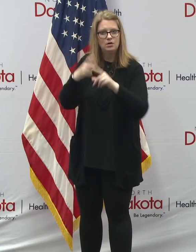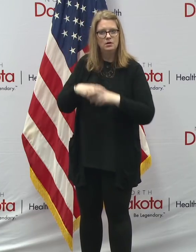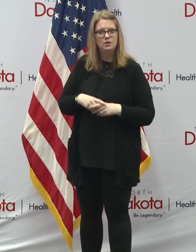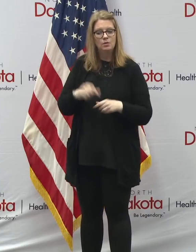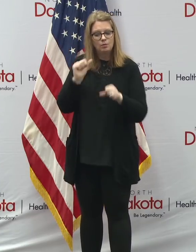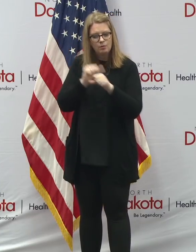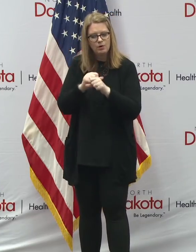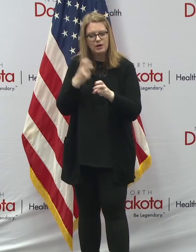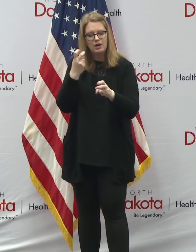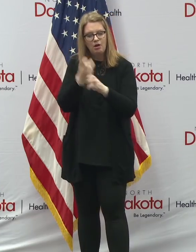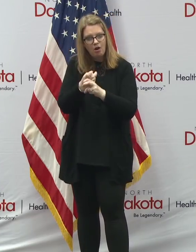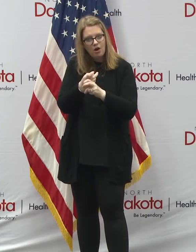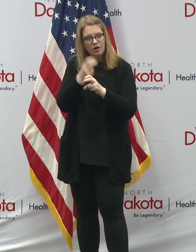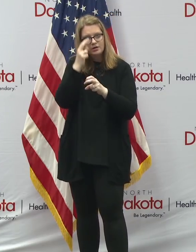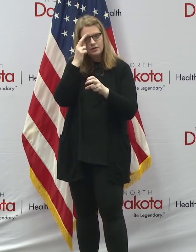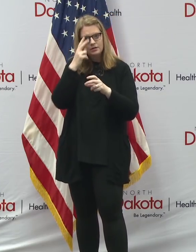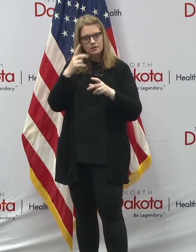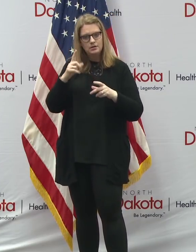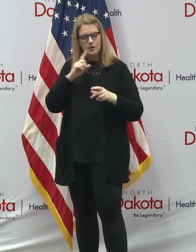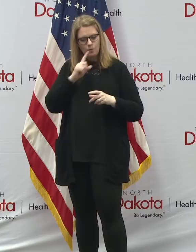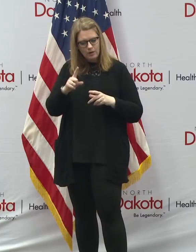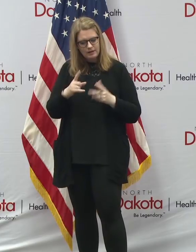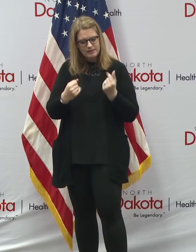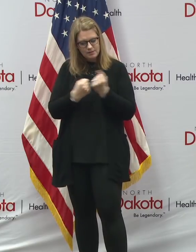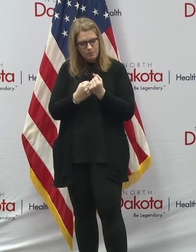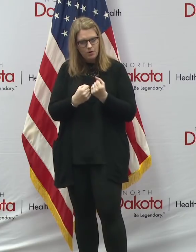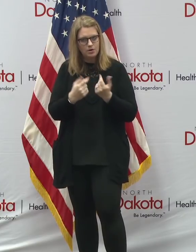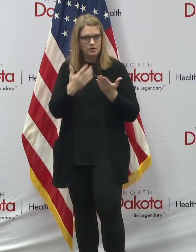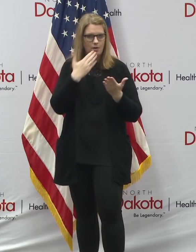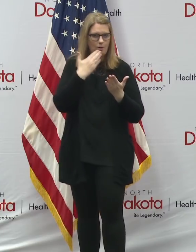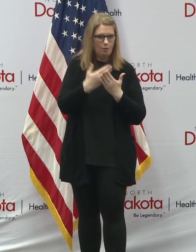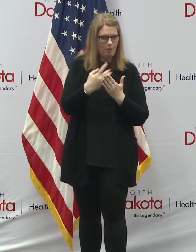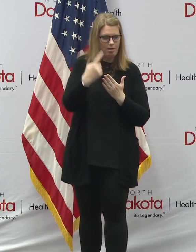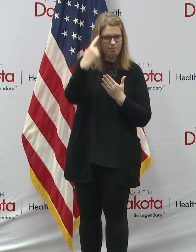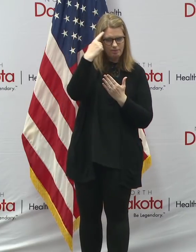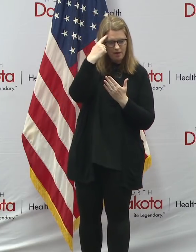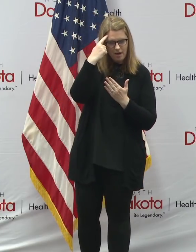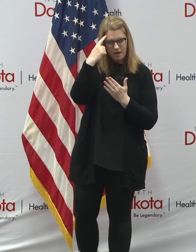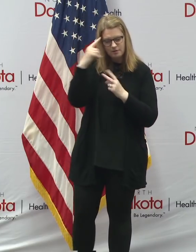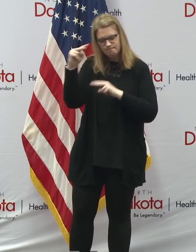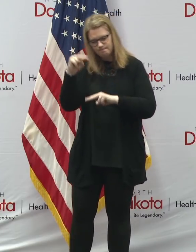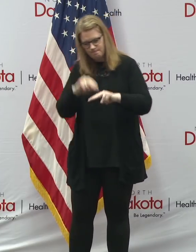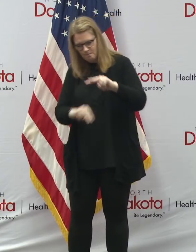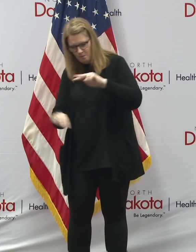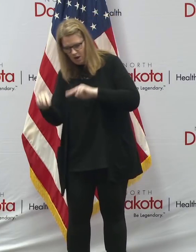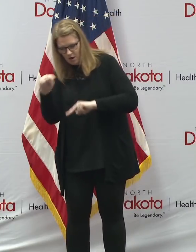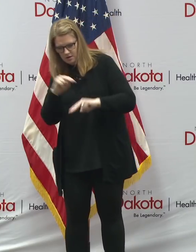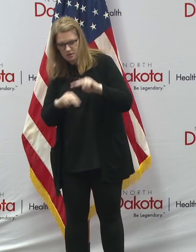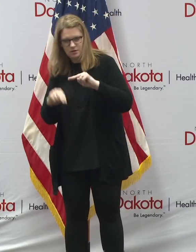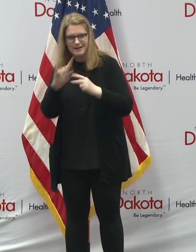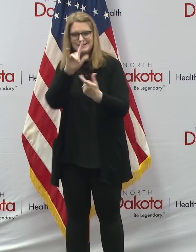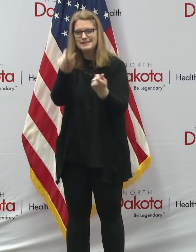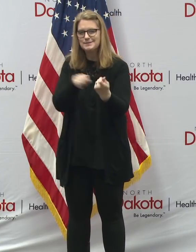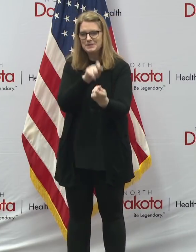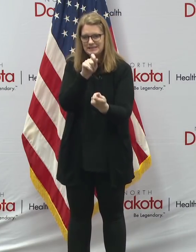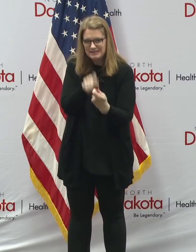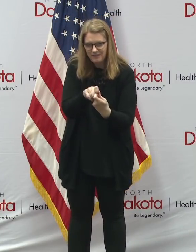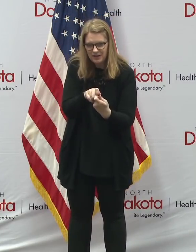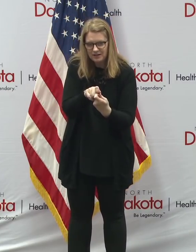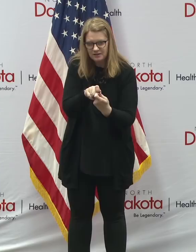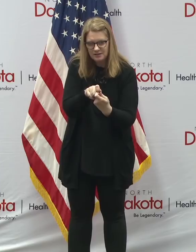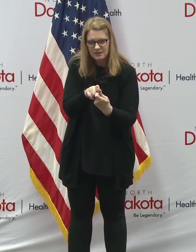we support are well-thought-out, well-monitored, and targeted to meet